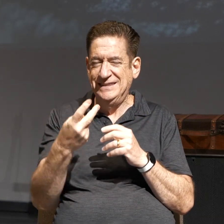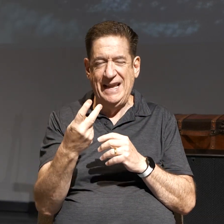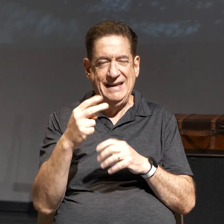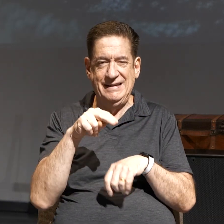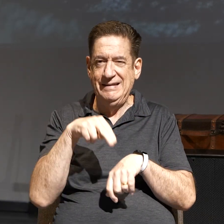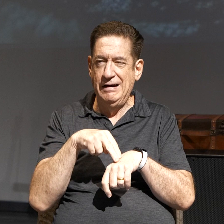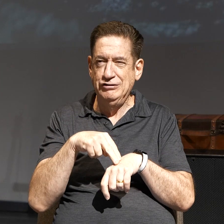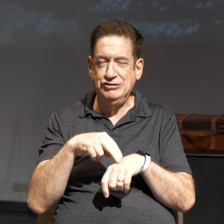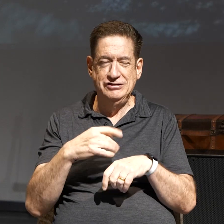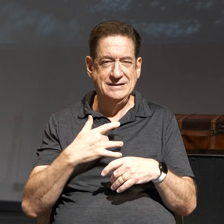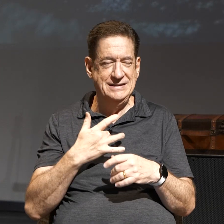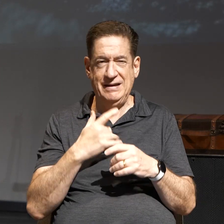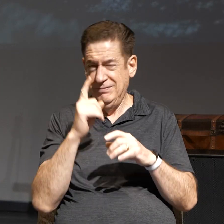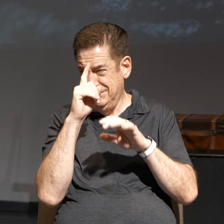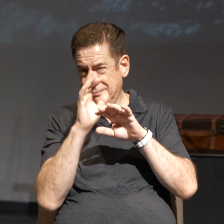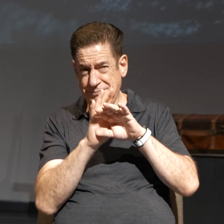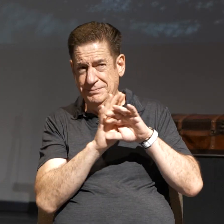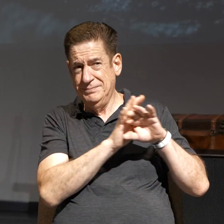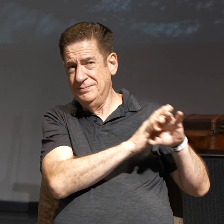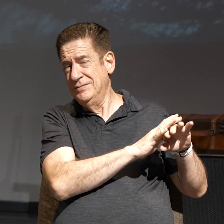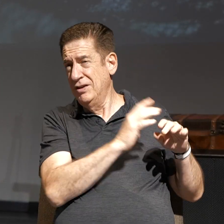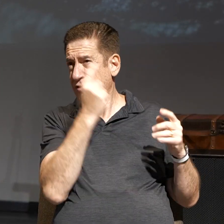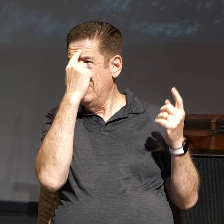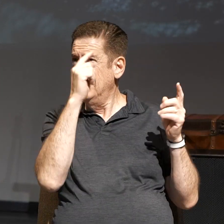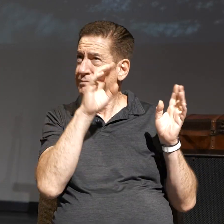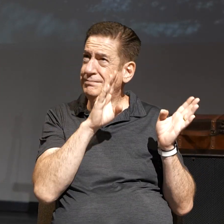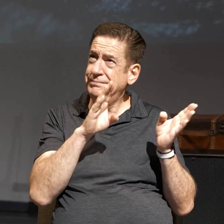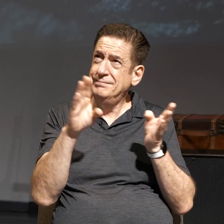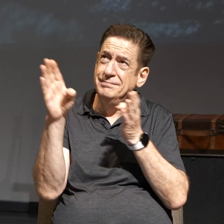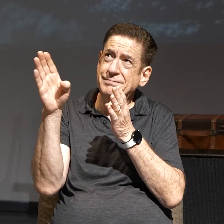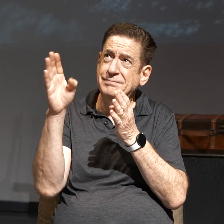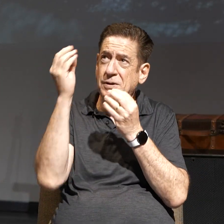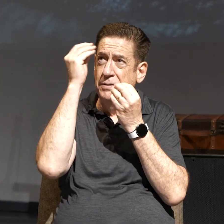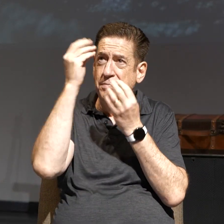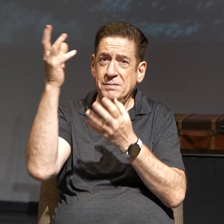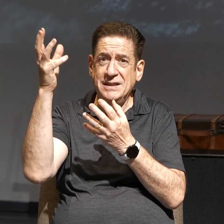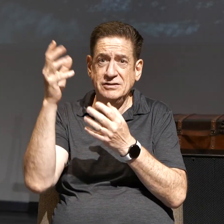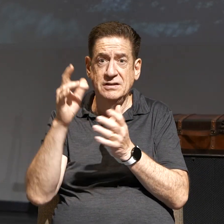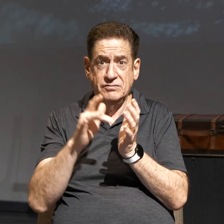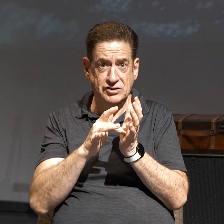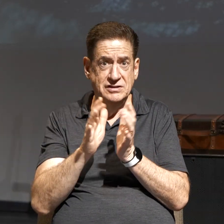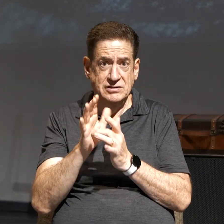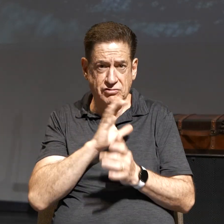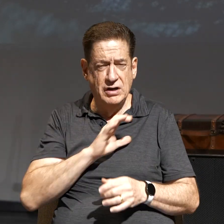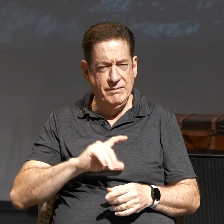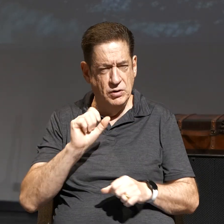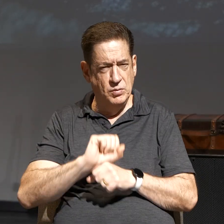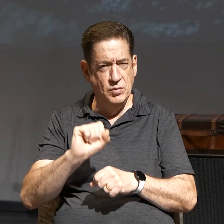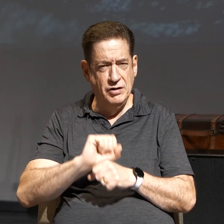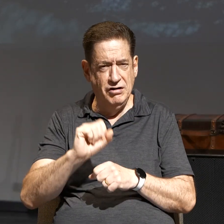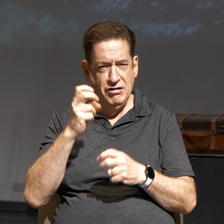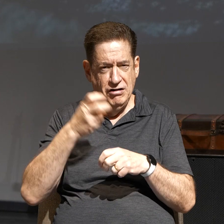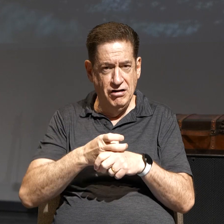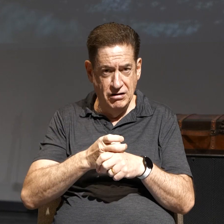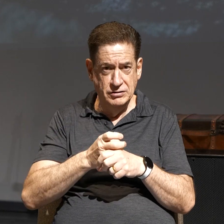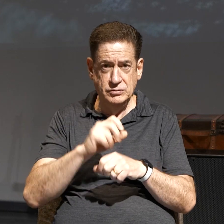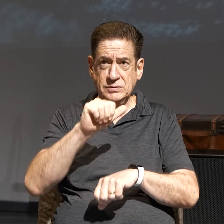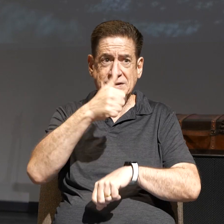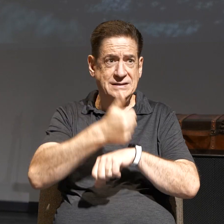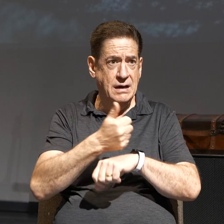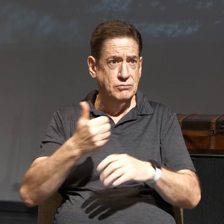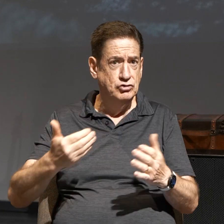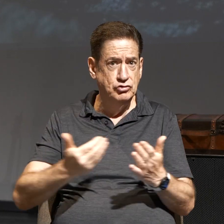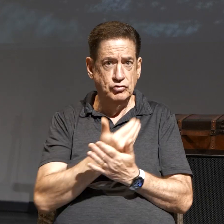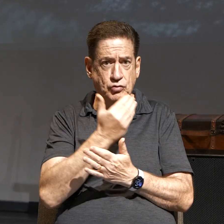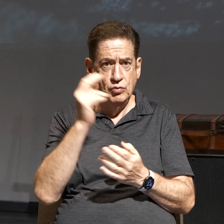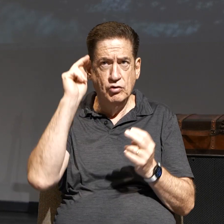us, and so we've got to chase those thoughts down and bring them into the obedience of Jesus Christ. We've got to work hard to establish brand new